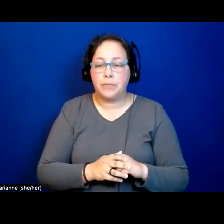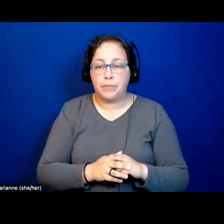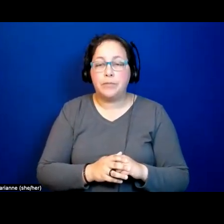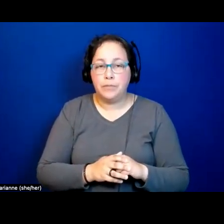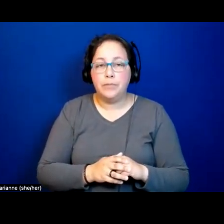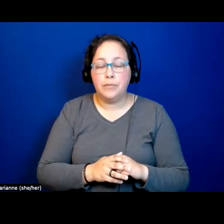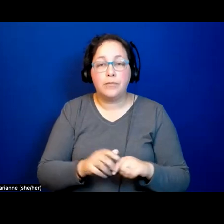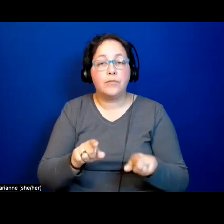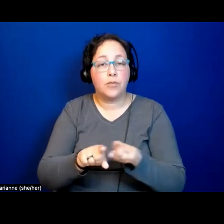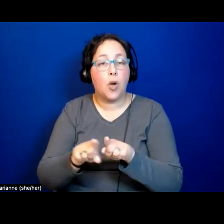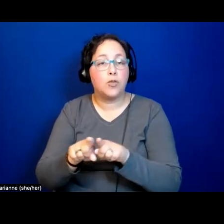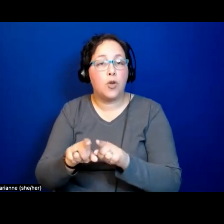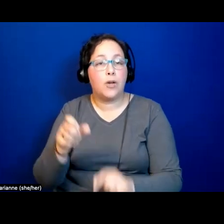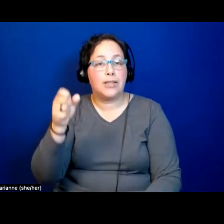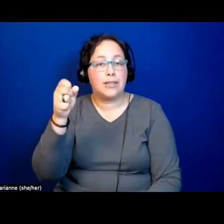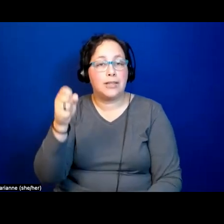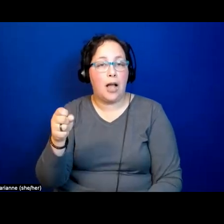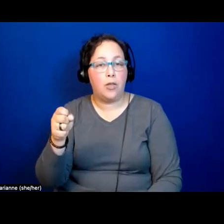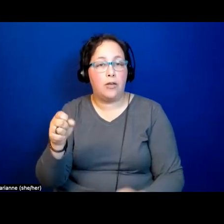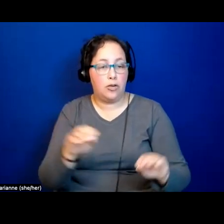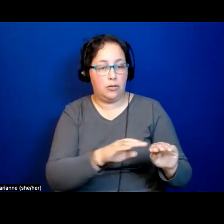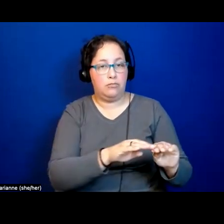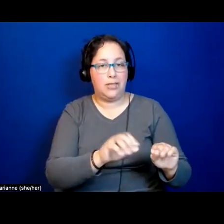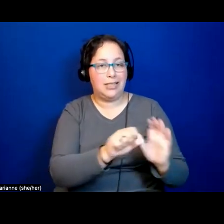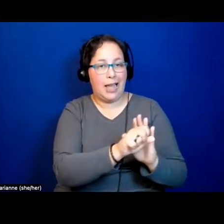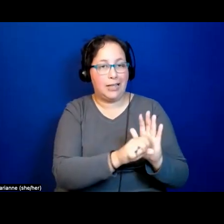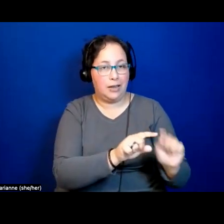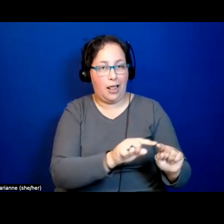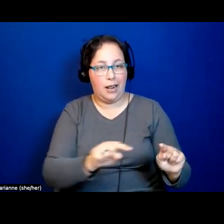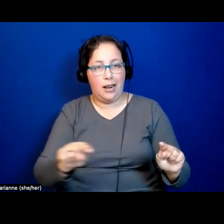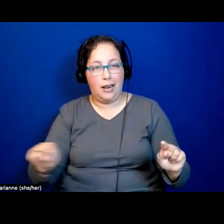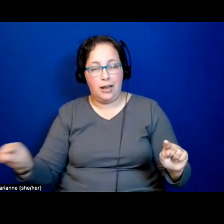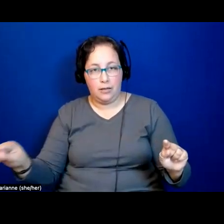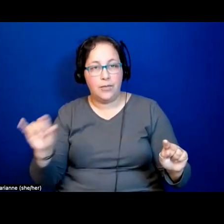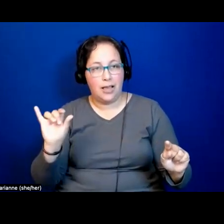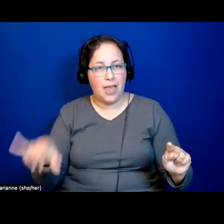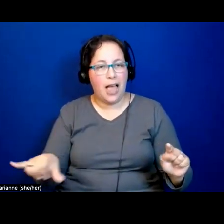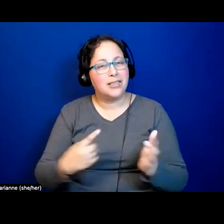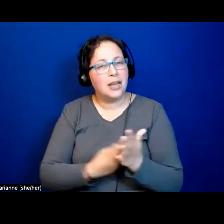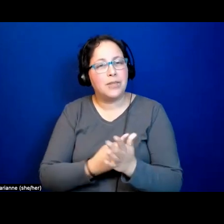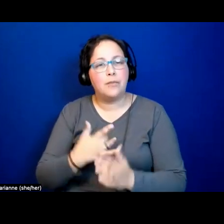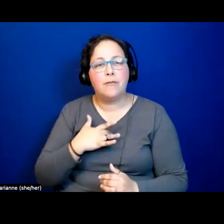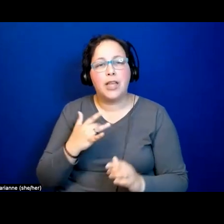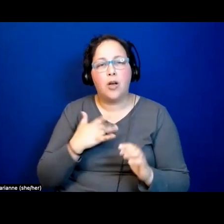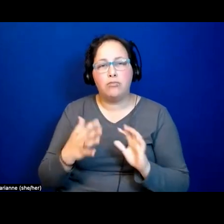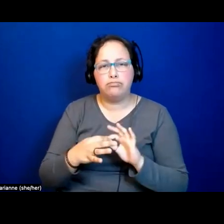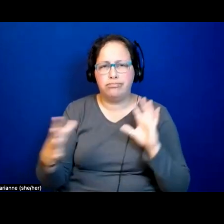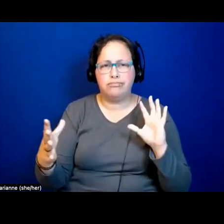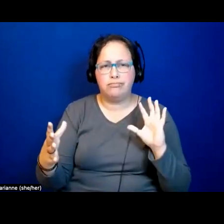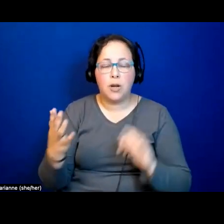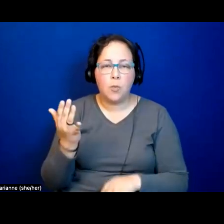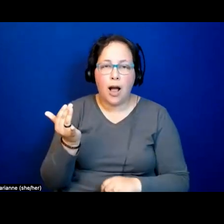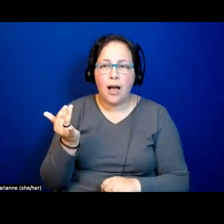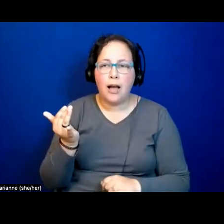southern, southern, southern latitudes. There is a, oftentimes a fund fundamental disconnect between the